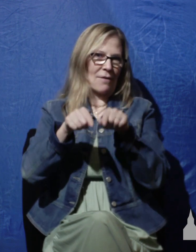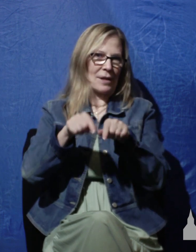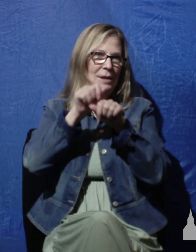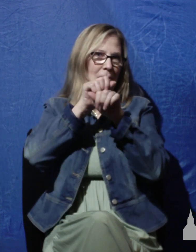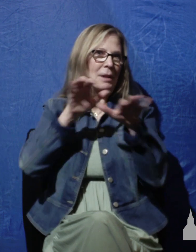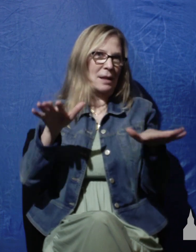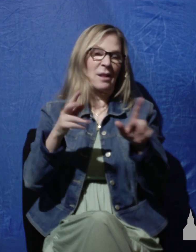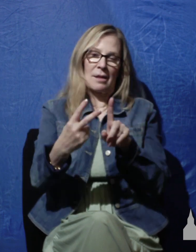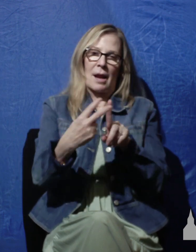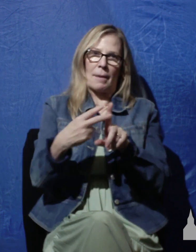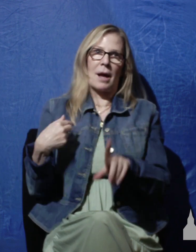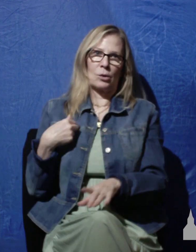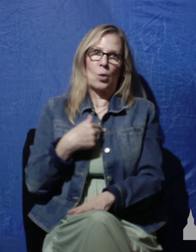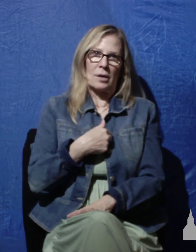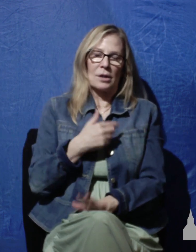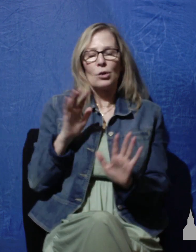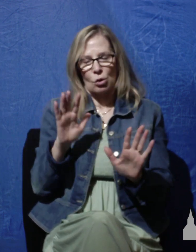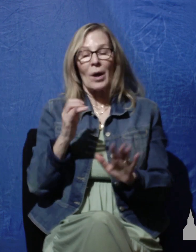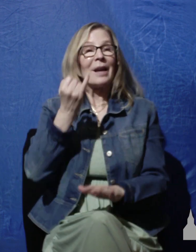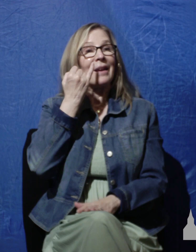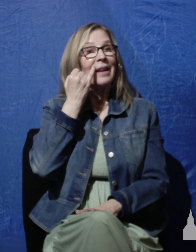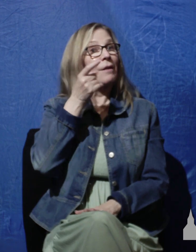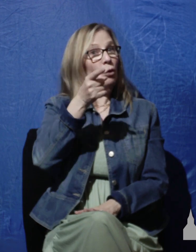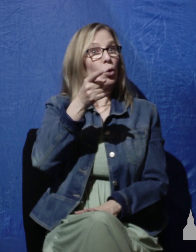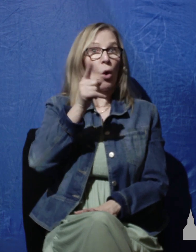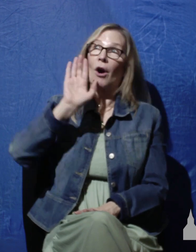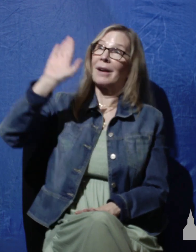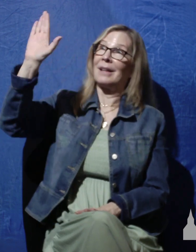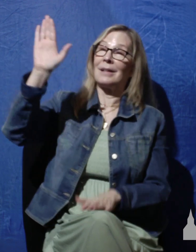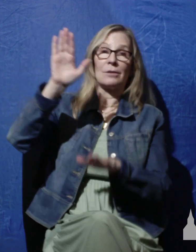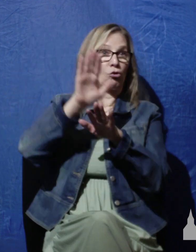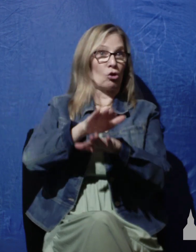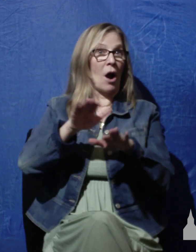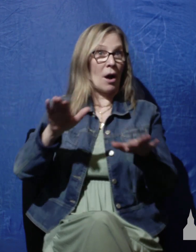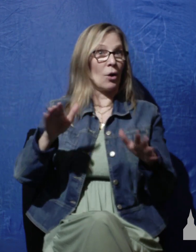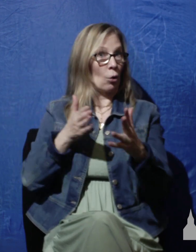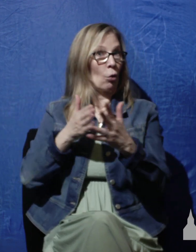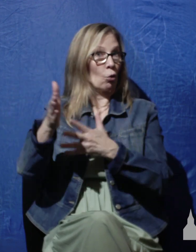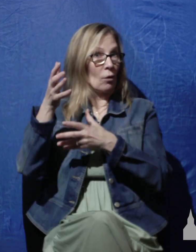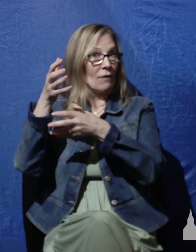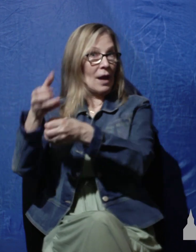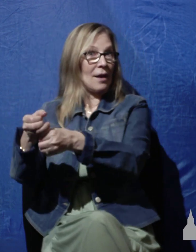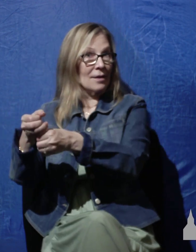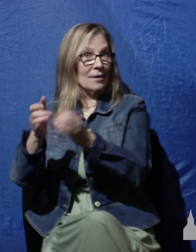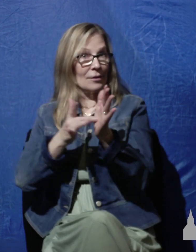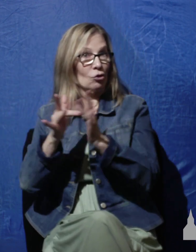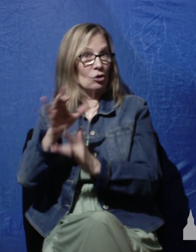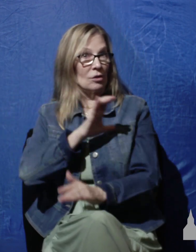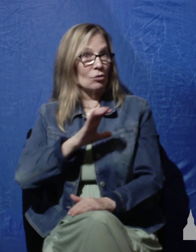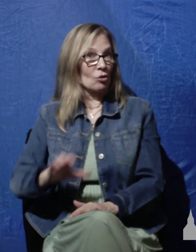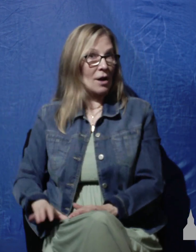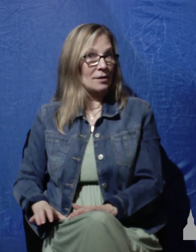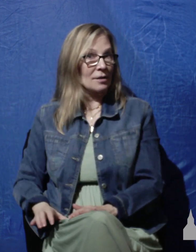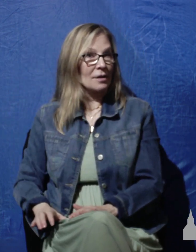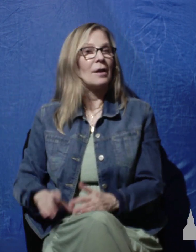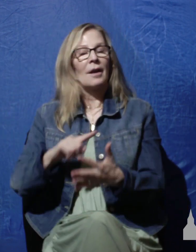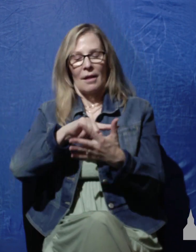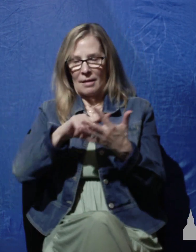that applies to us. So if you're a child of God through faith in Jesus Christ, then these benefits are